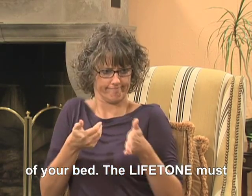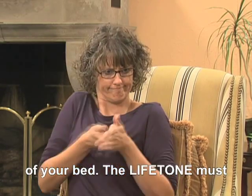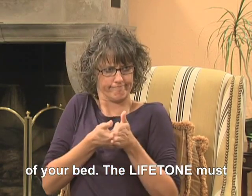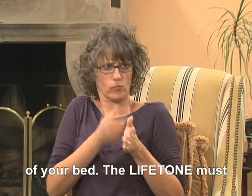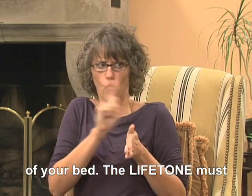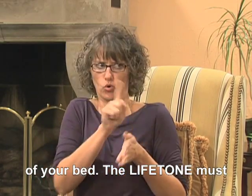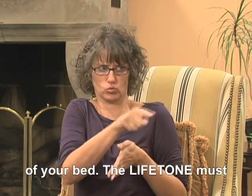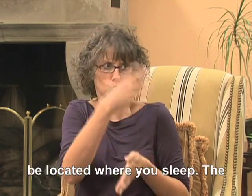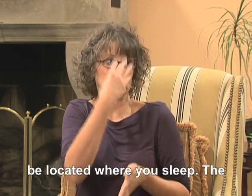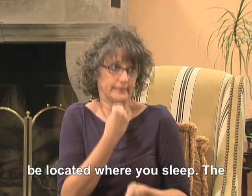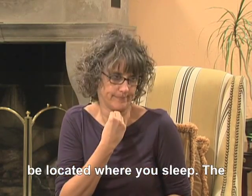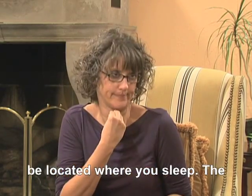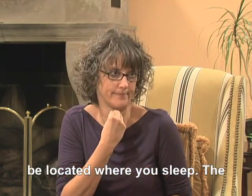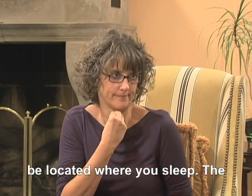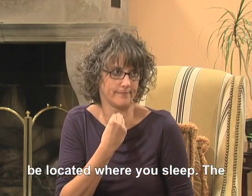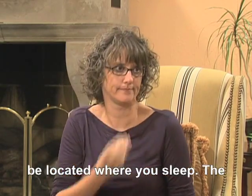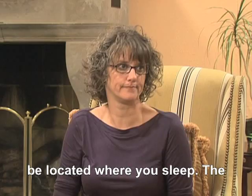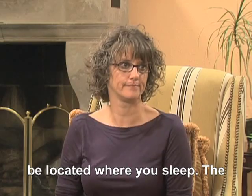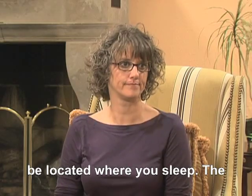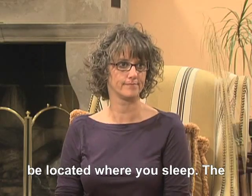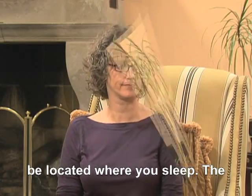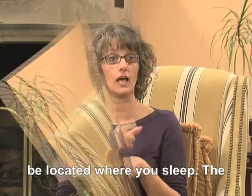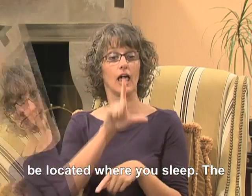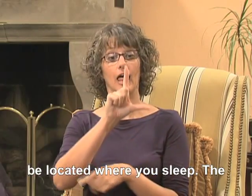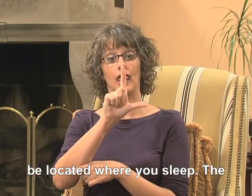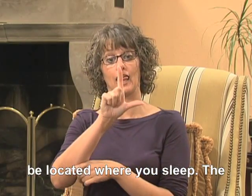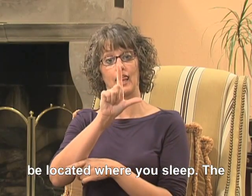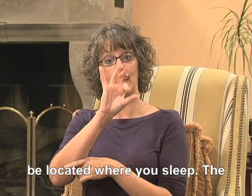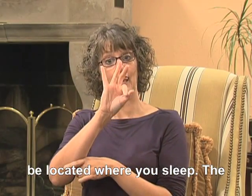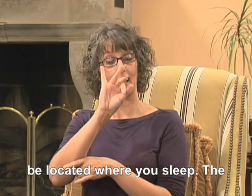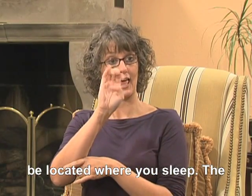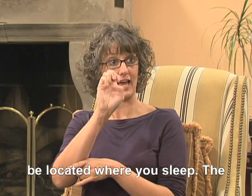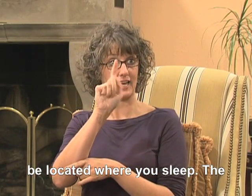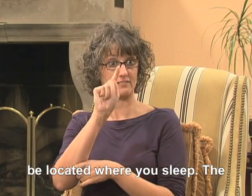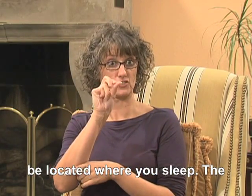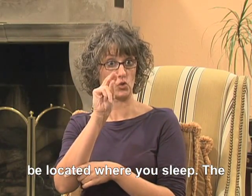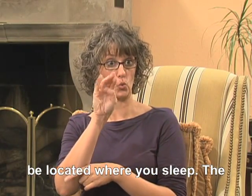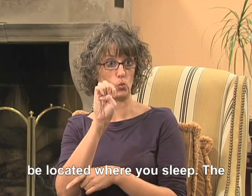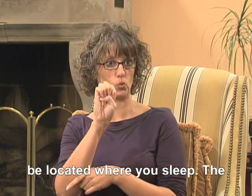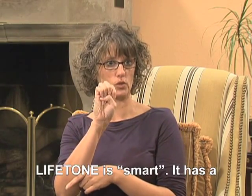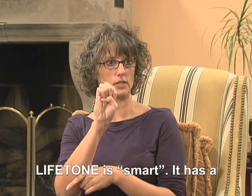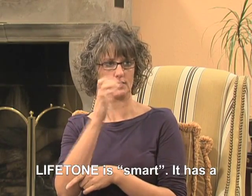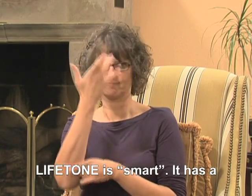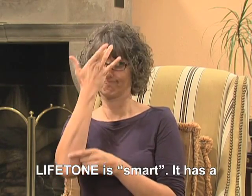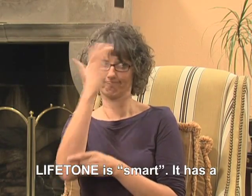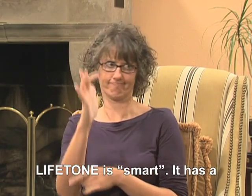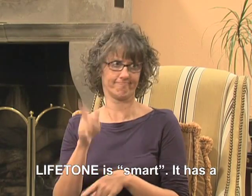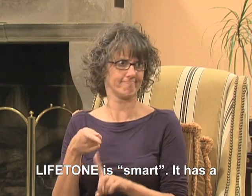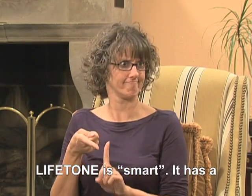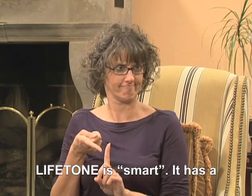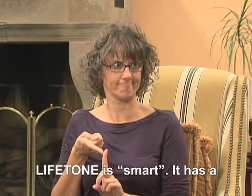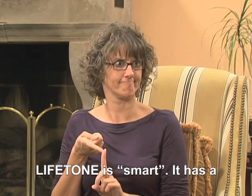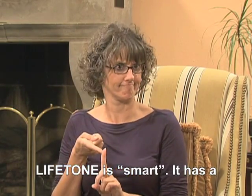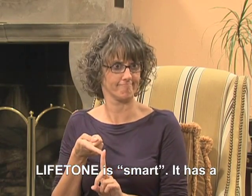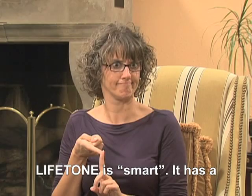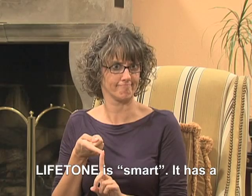Lifetone must be located where you sleep. The Lifetone is smart.